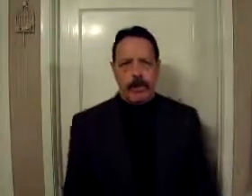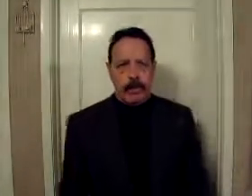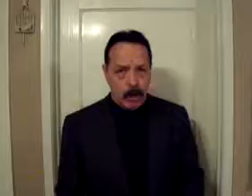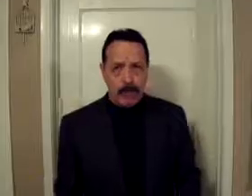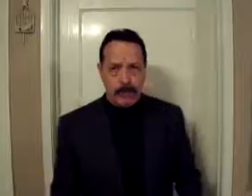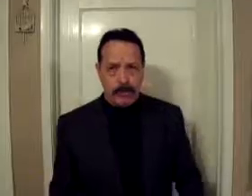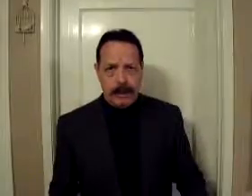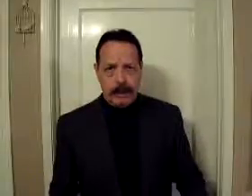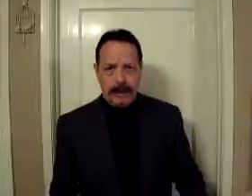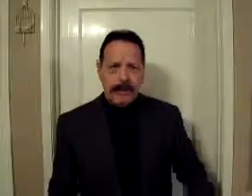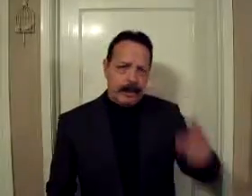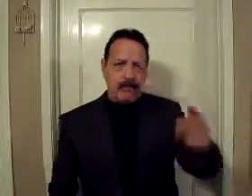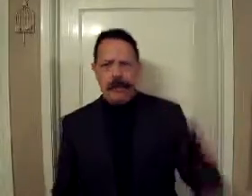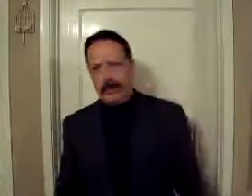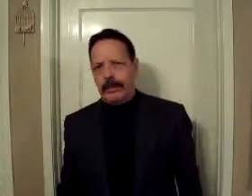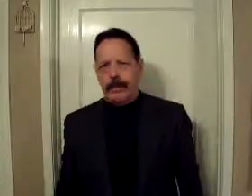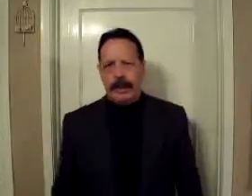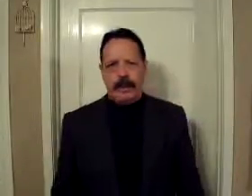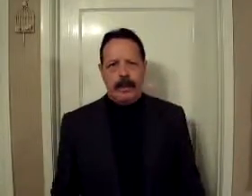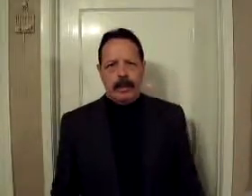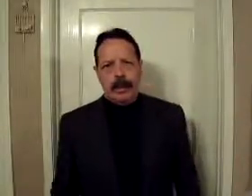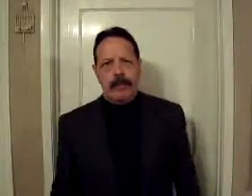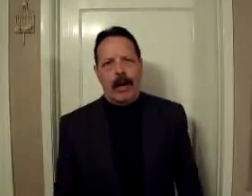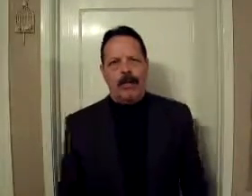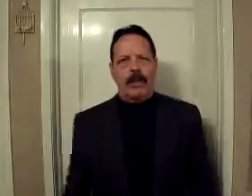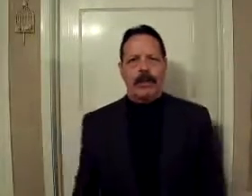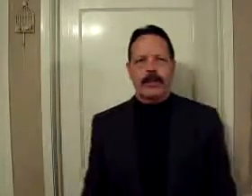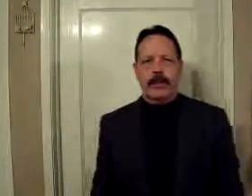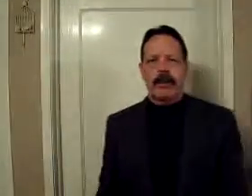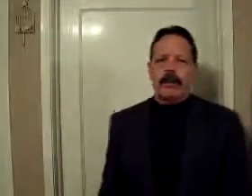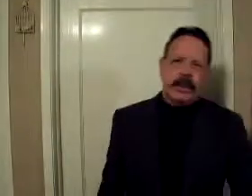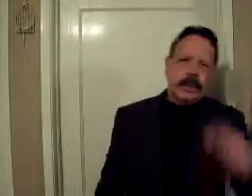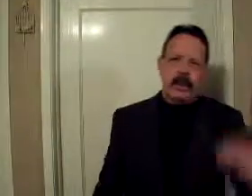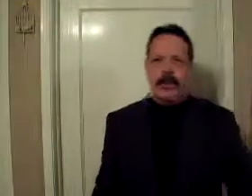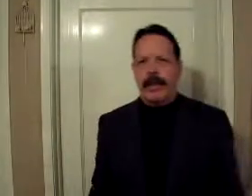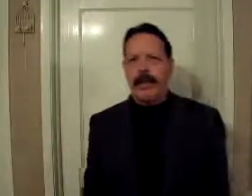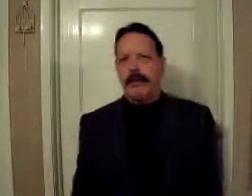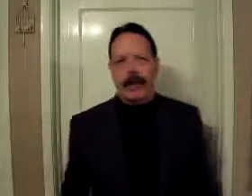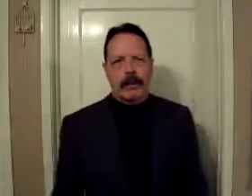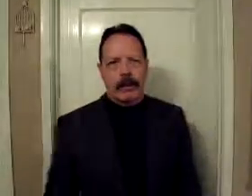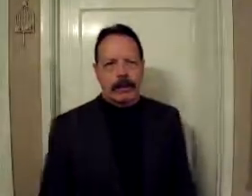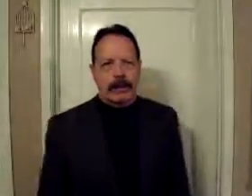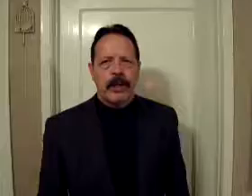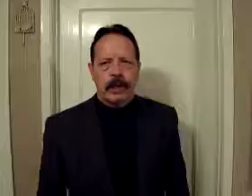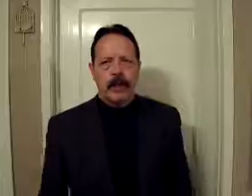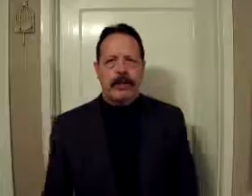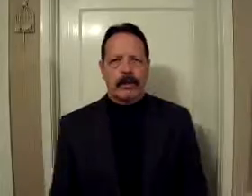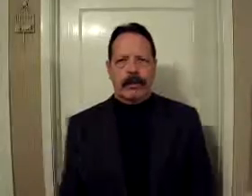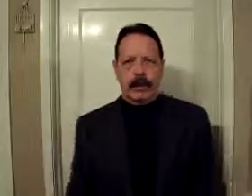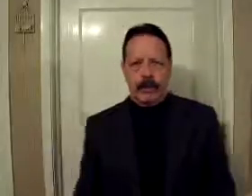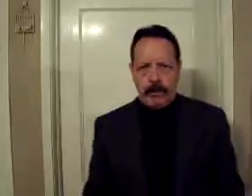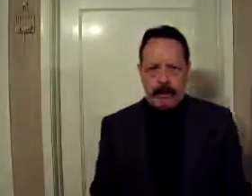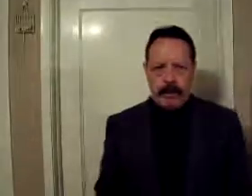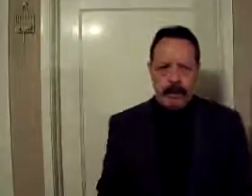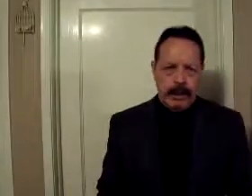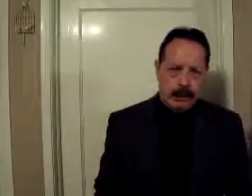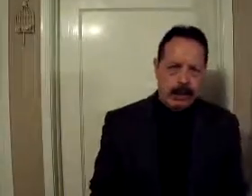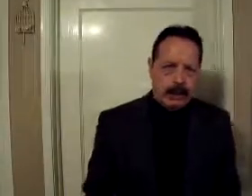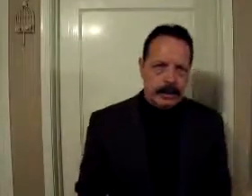you to be. Think about that today. My name is Robert Dean Steele. This is your daily Bible class. You have yourself a great and godly